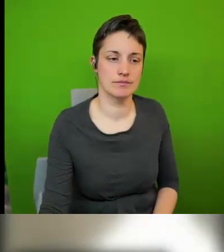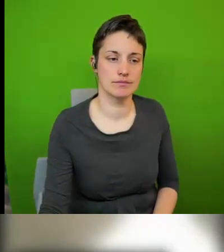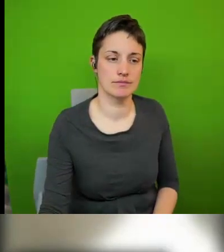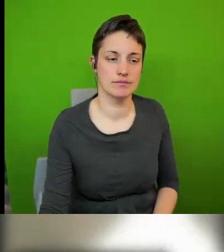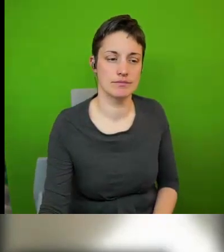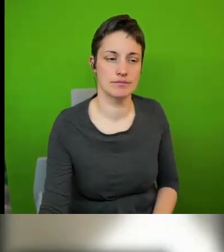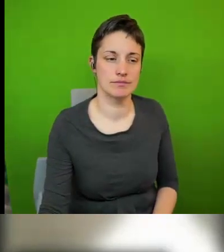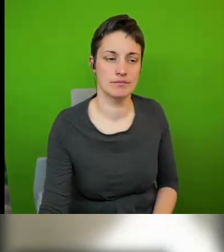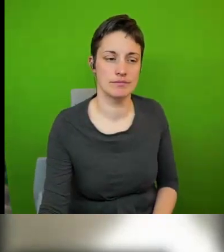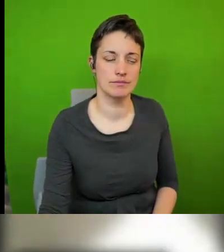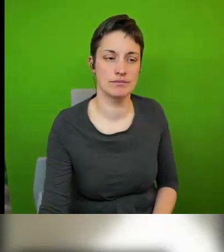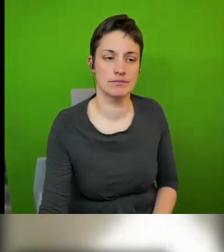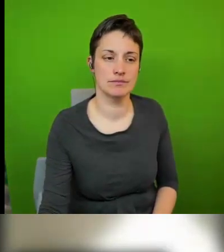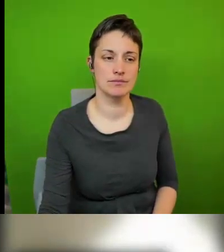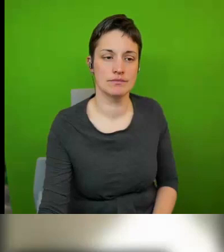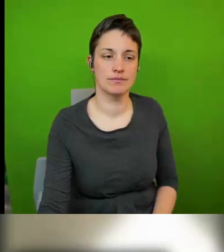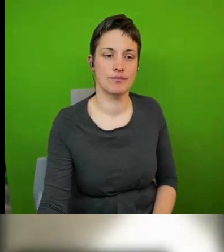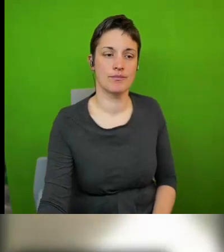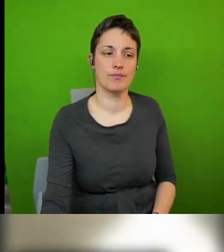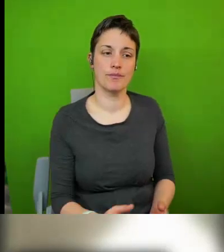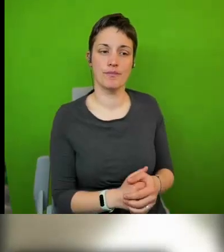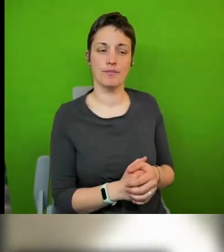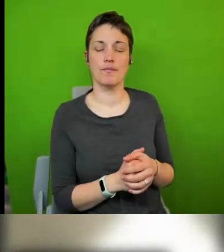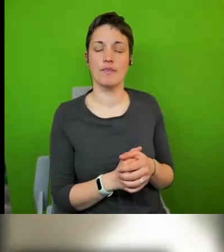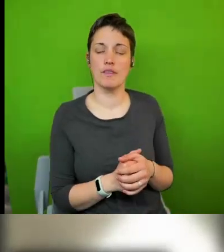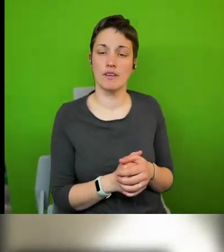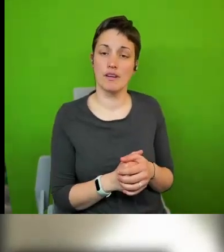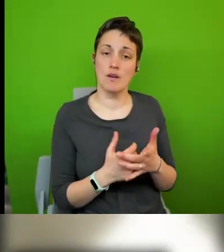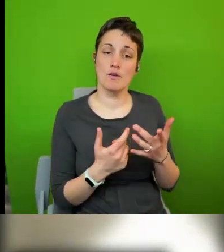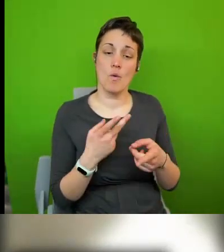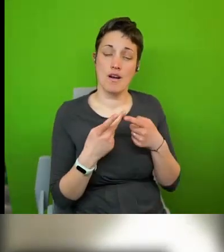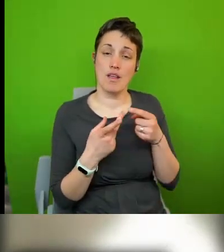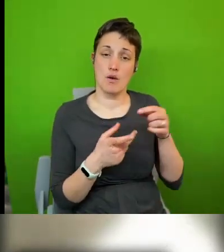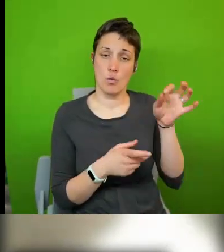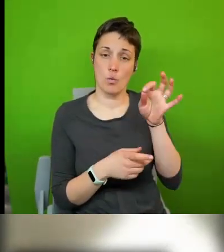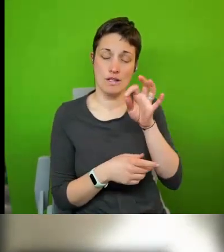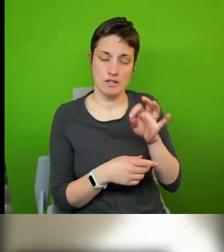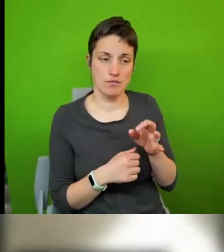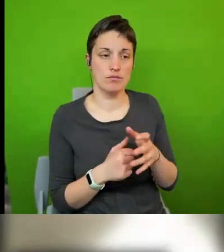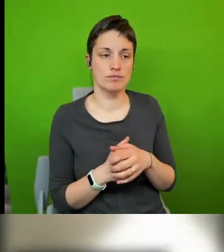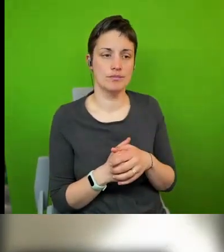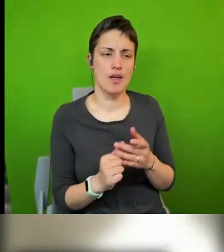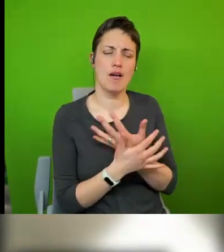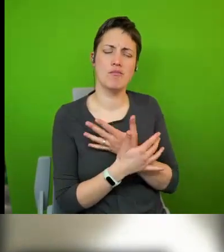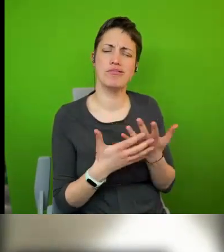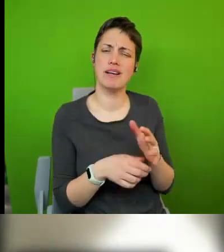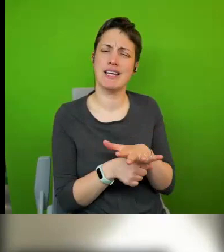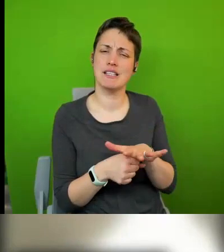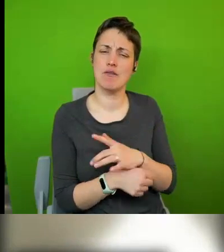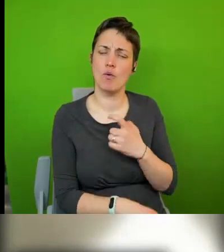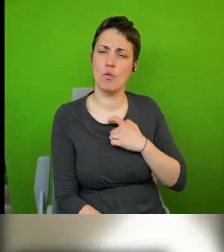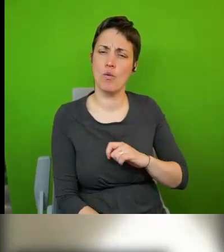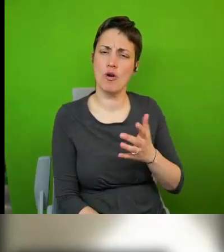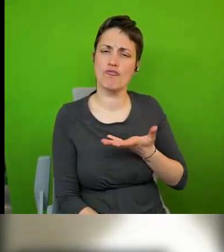fast now um so the question is in many cases of human rights city policy it's difficult to